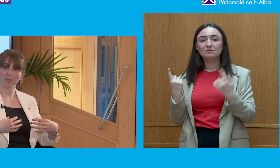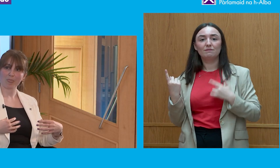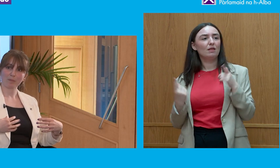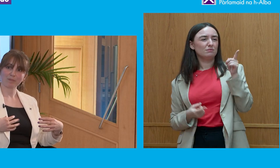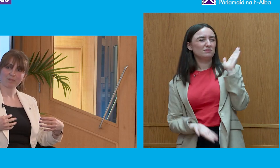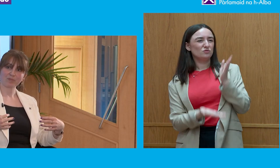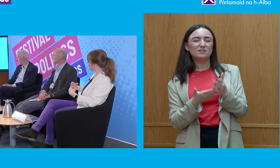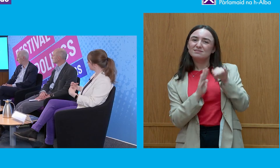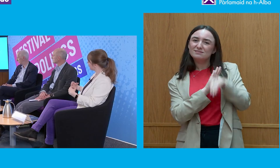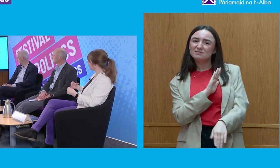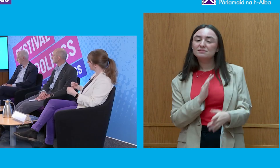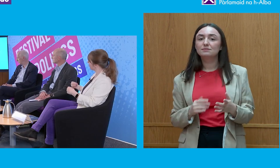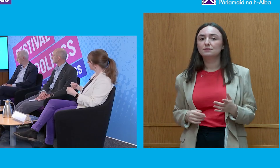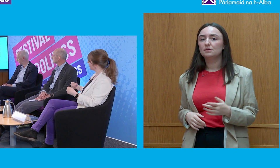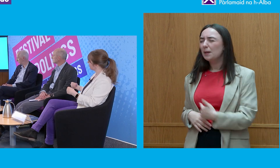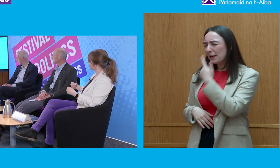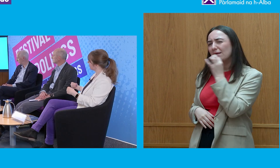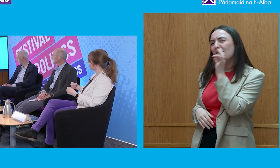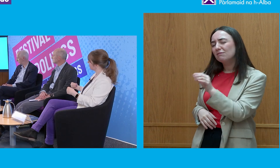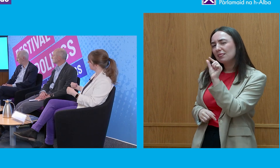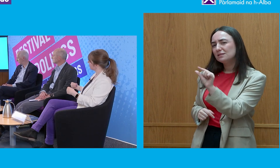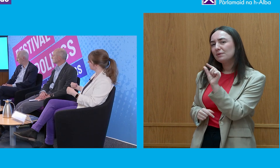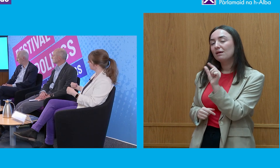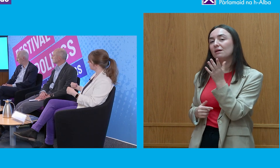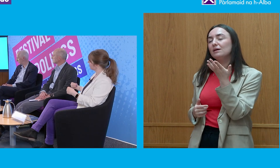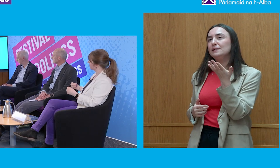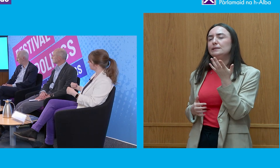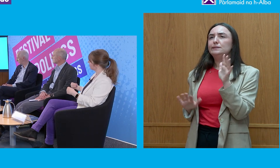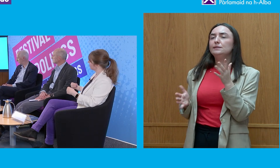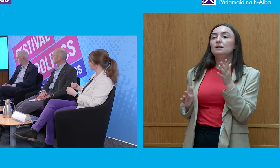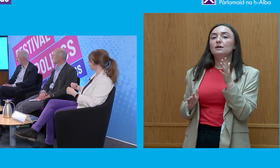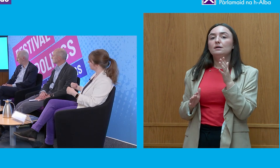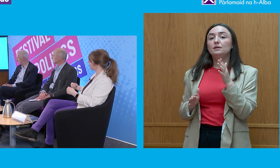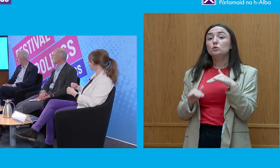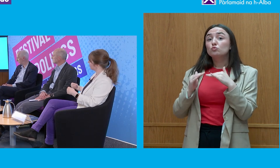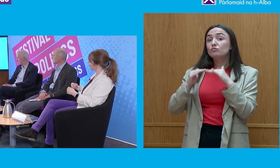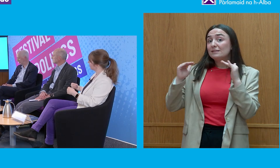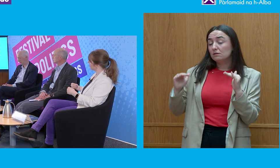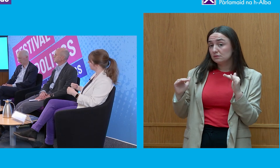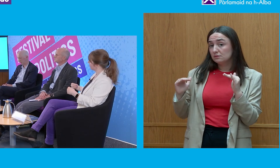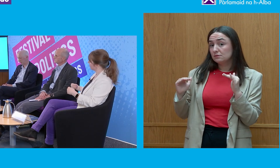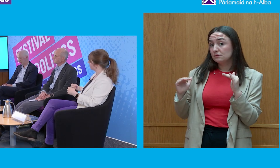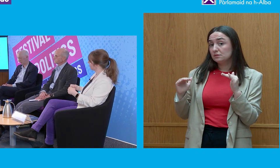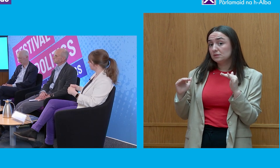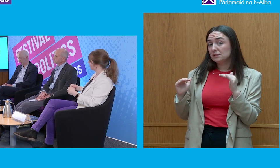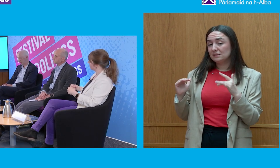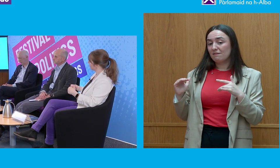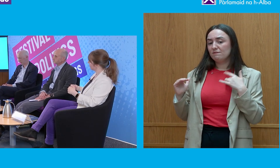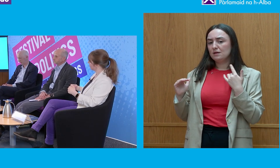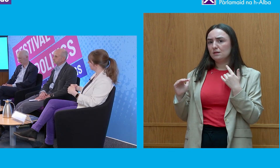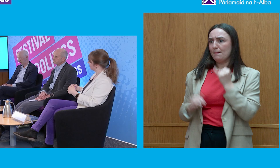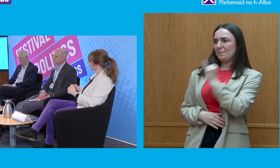Just pick into that a little bit. Is standards the full guy for this change?